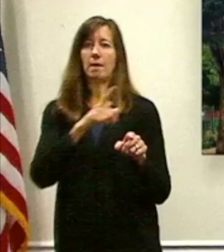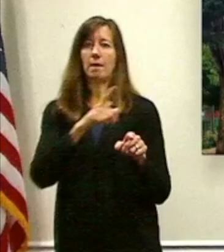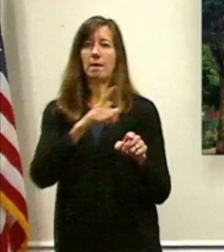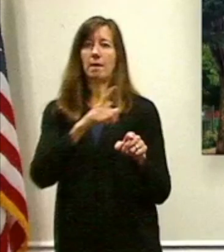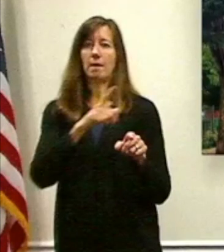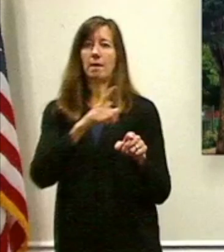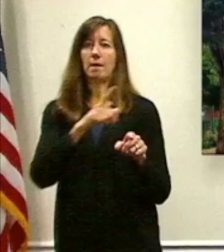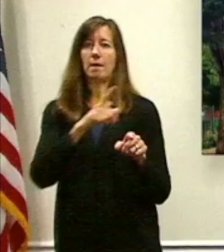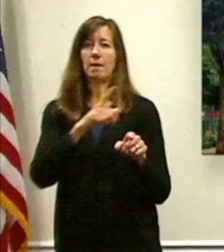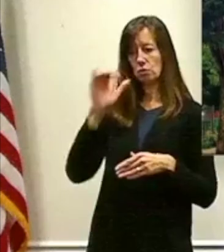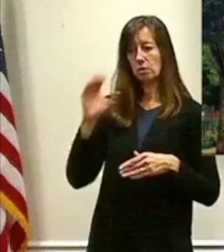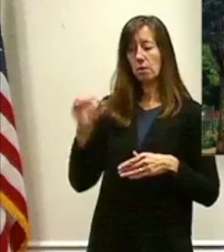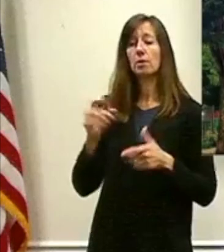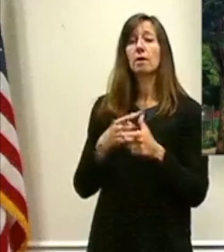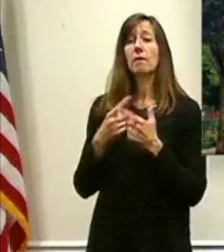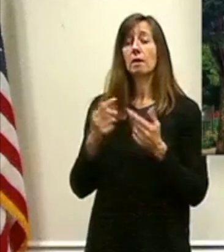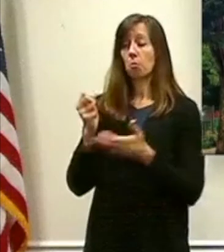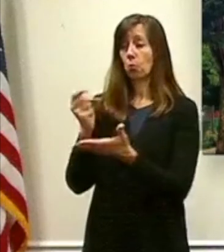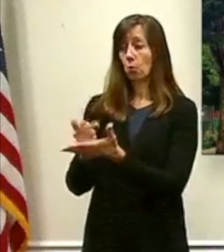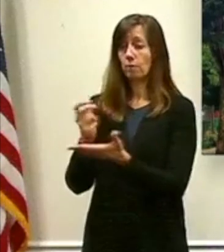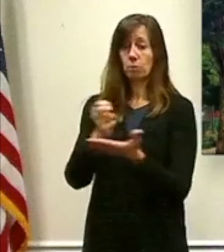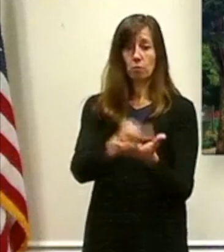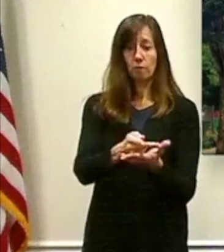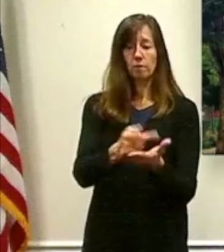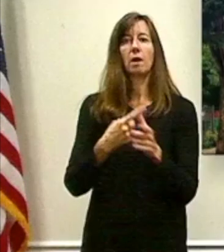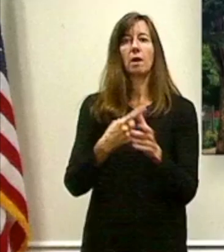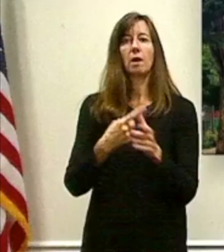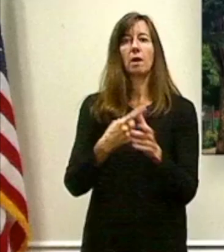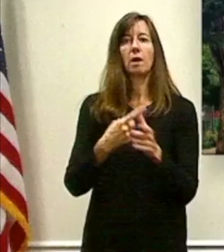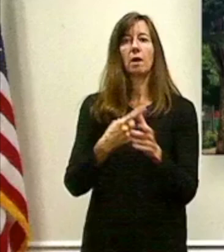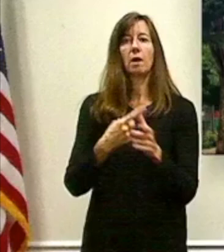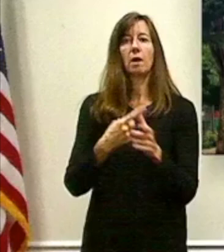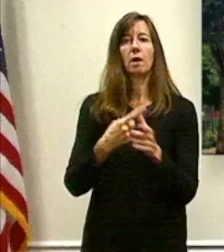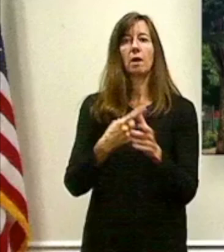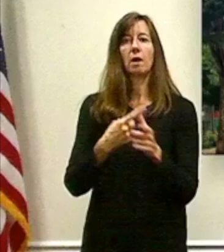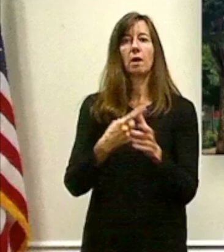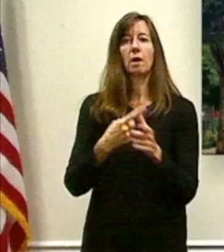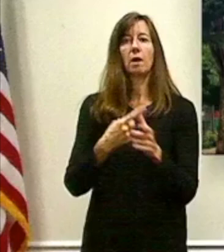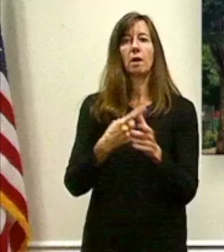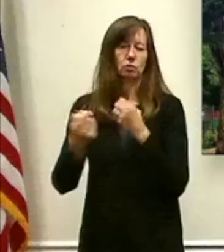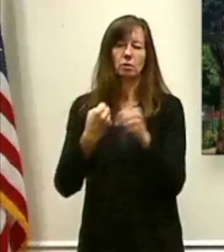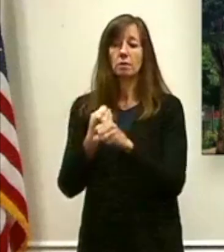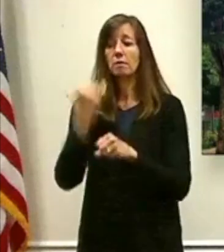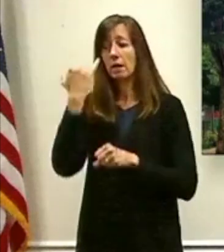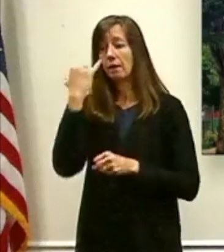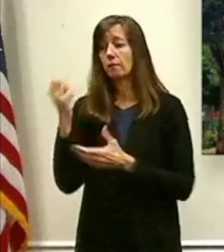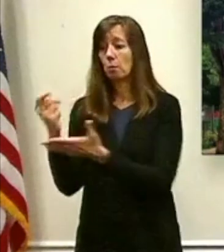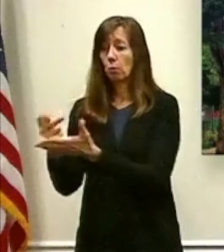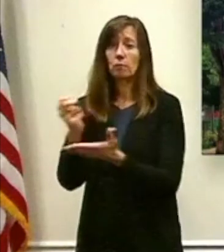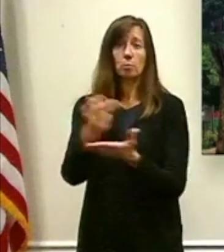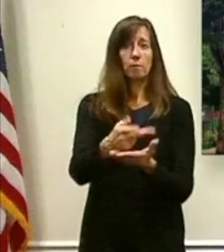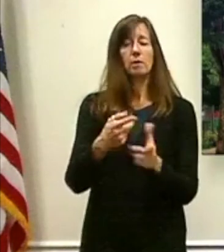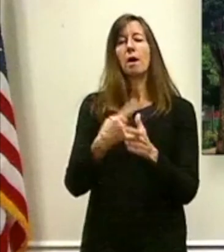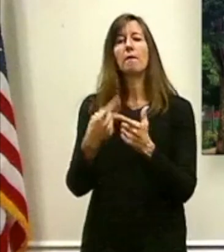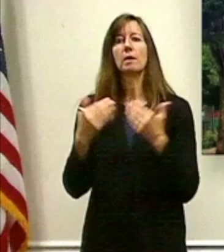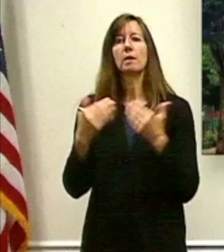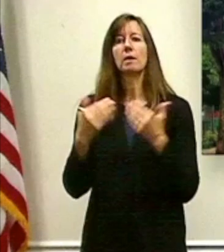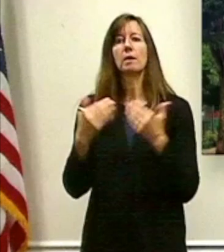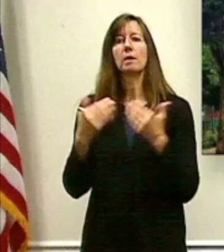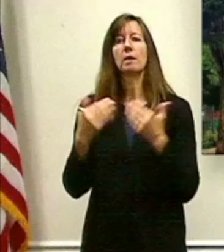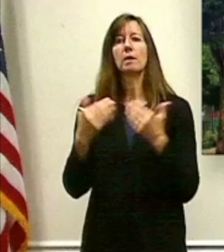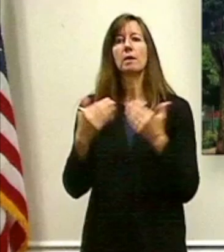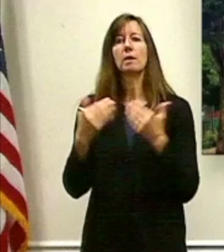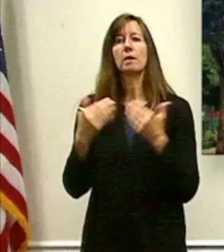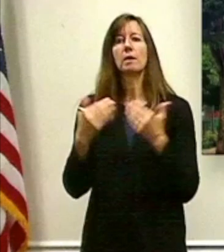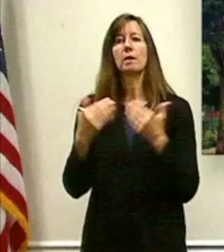they'll approve that this year. And assuming they do, we can move forward, I would say, within the first quarter of next year with